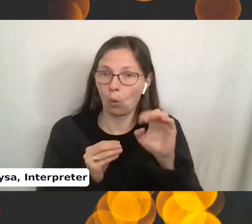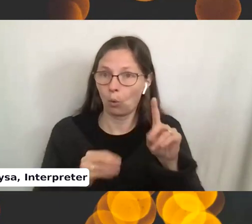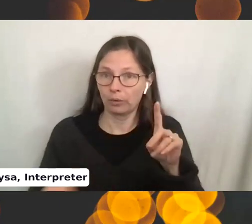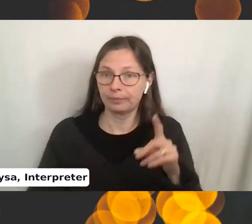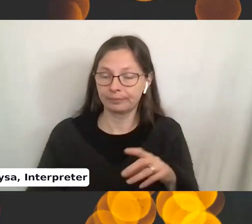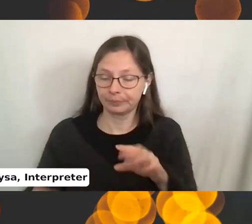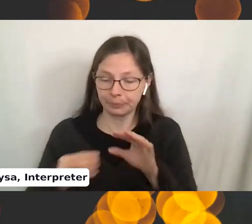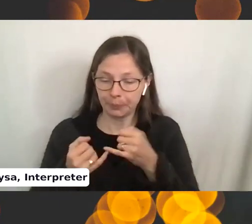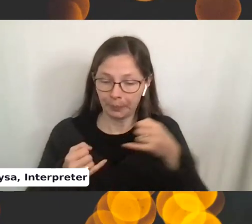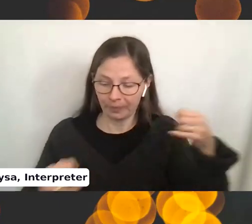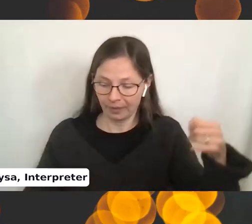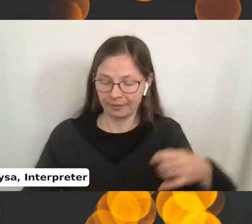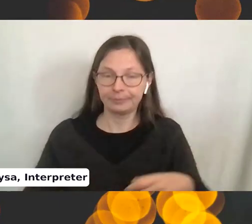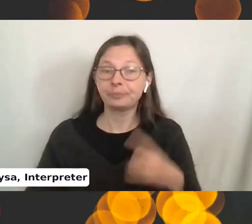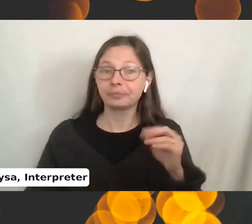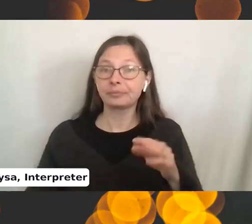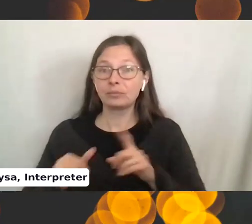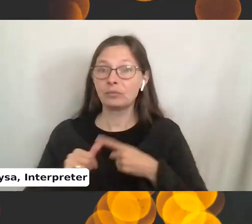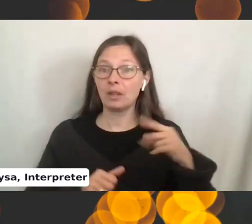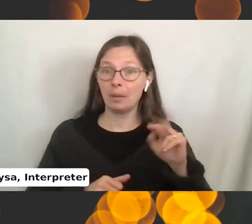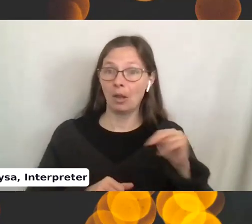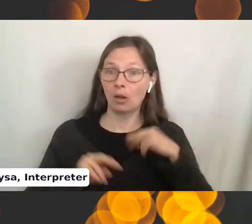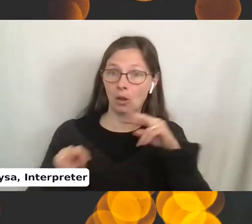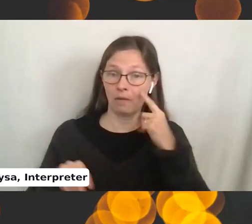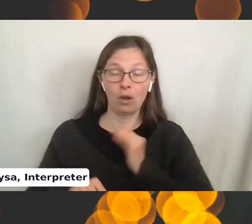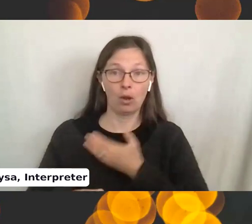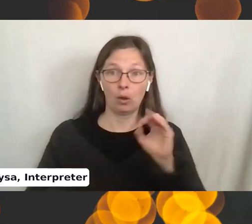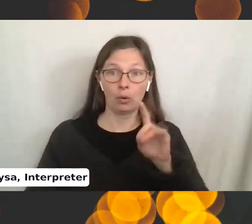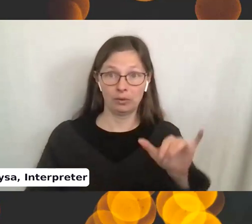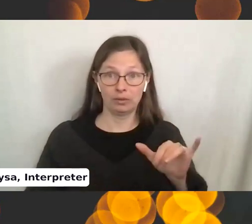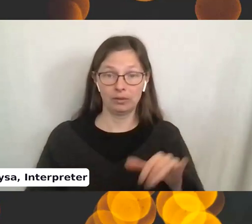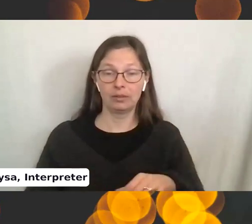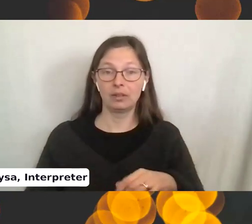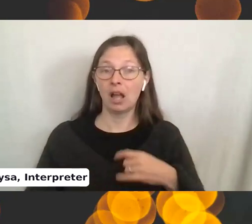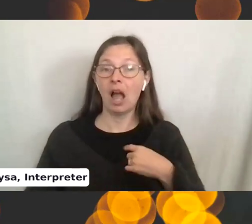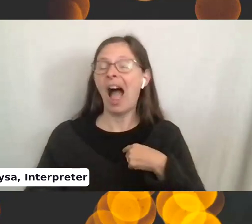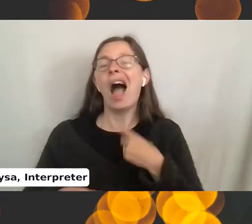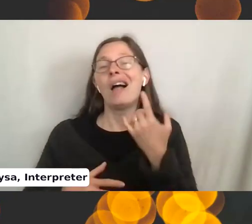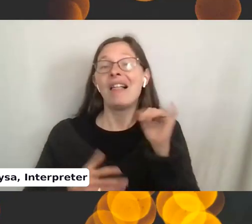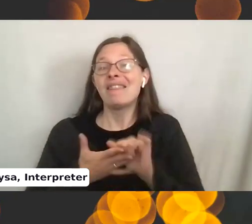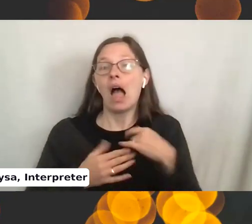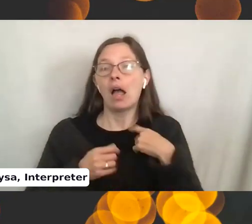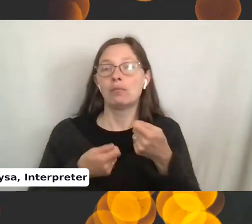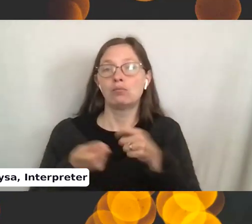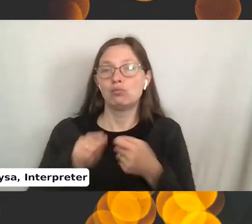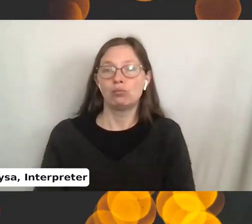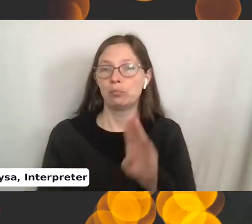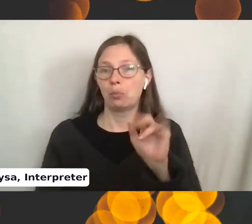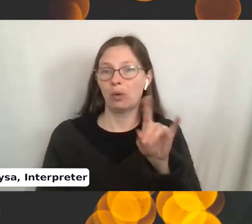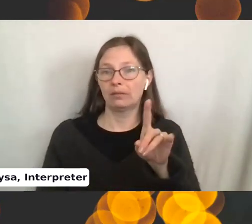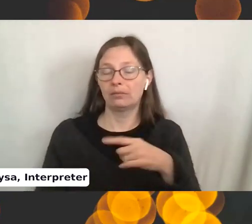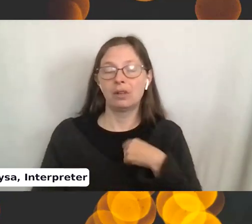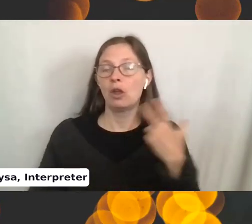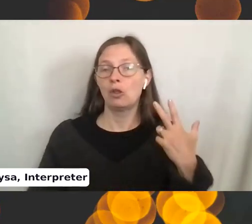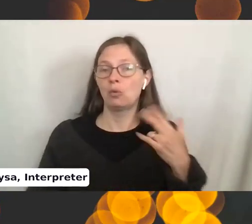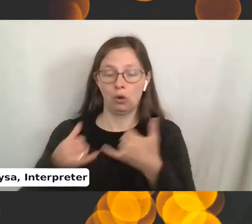one of the original patterns I looked at for our cozy, I've just braided this. I took three pieces of